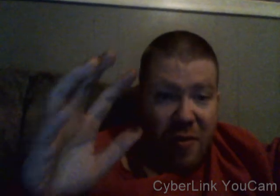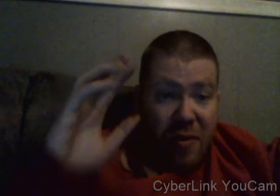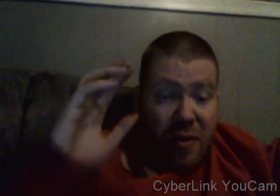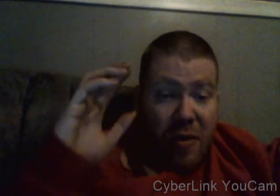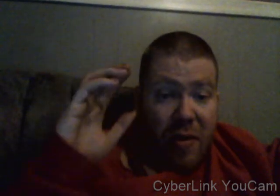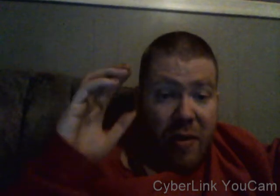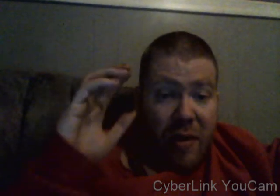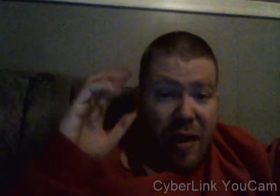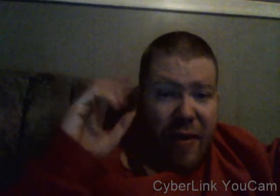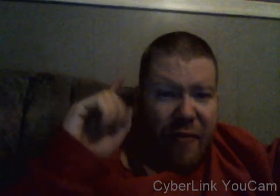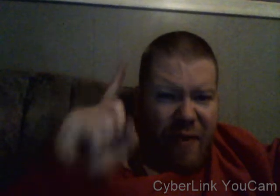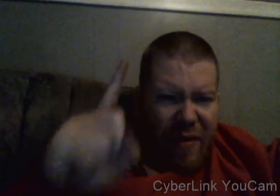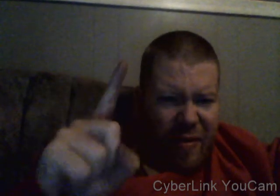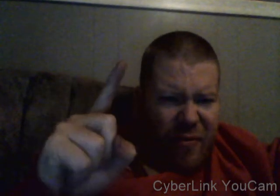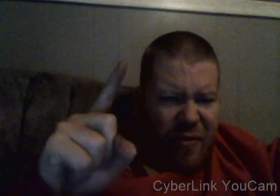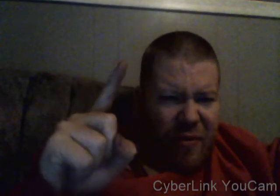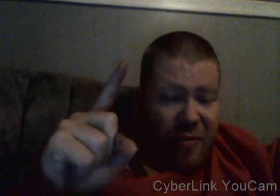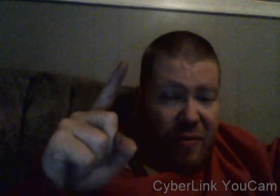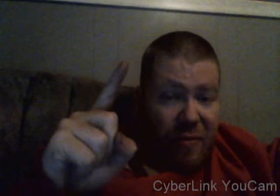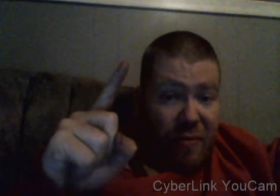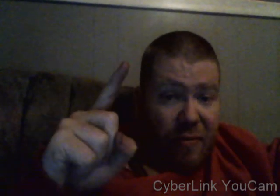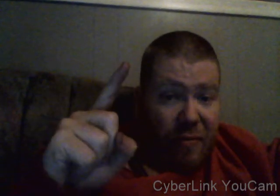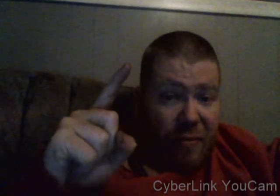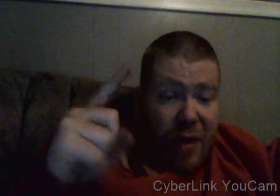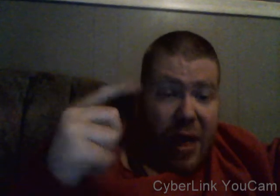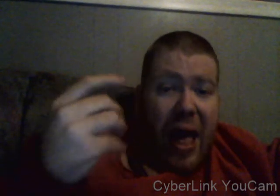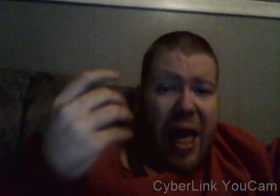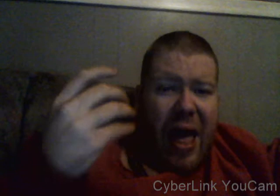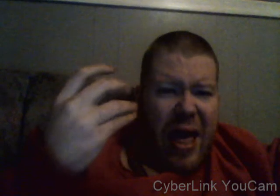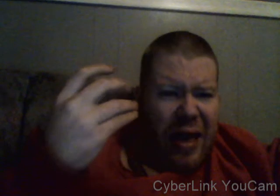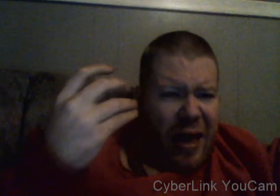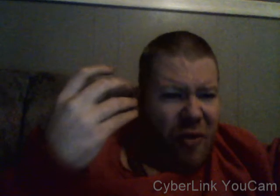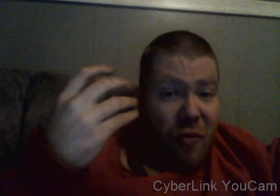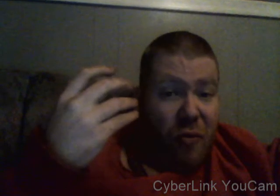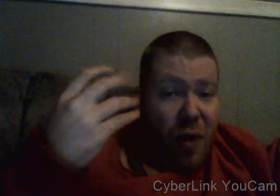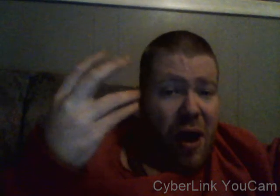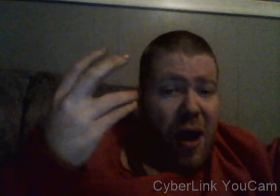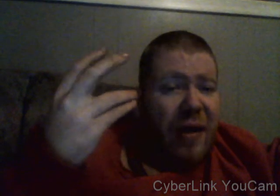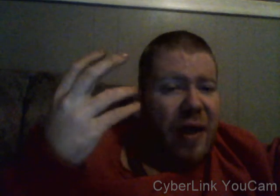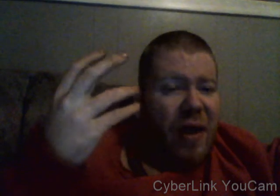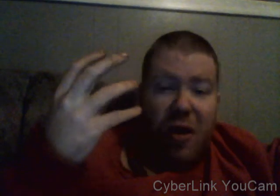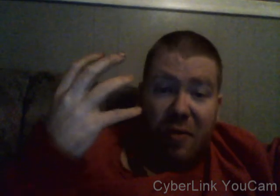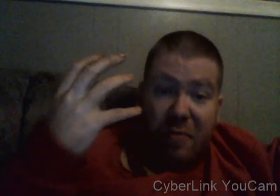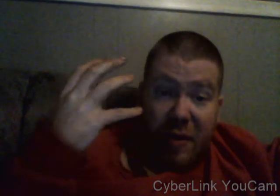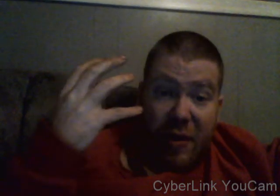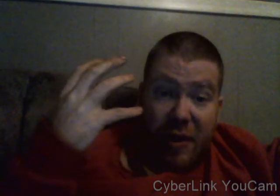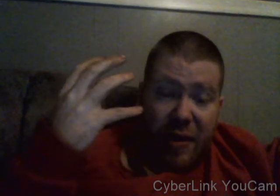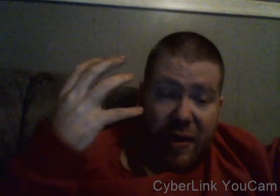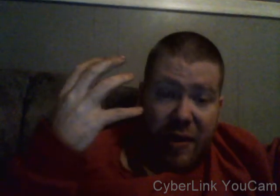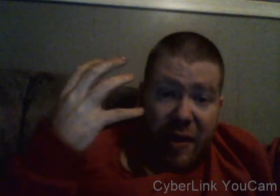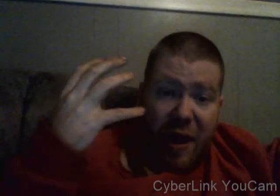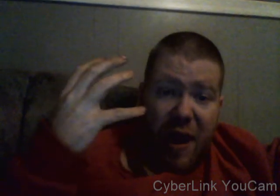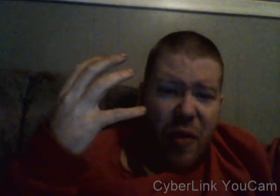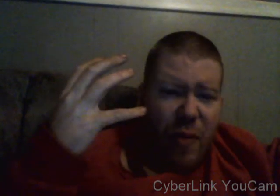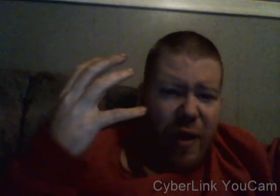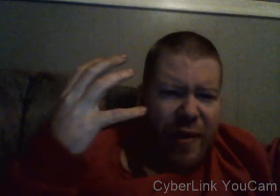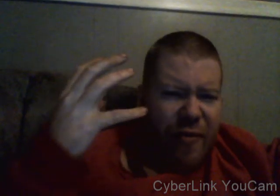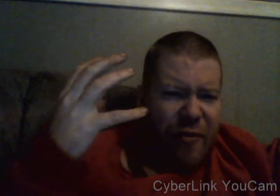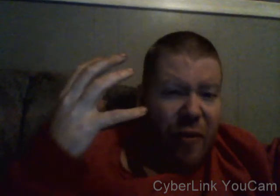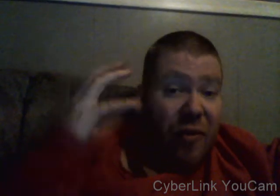it's offensive and I don't know why in the hell the guy who made these films